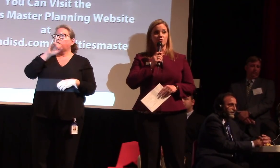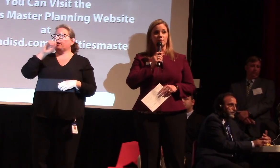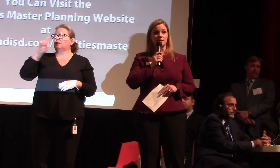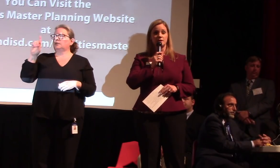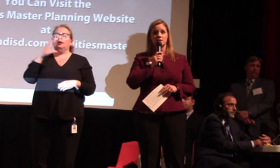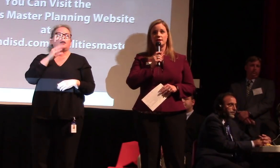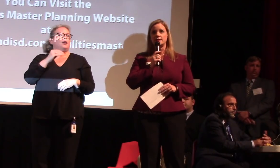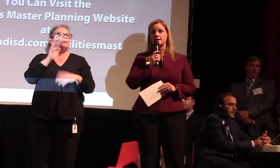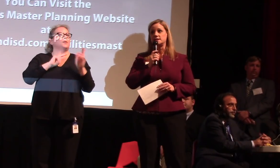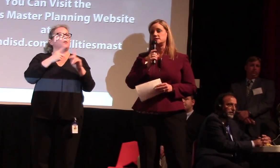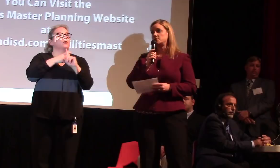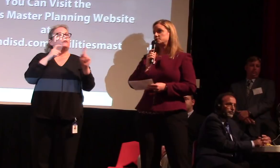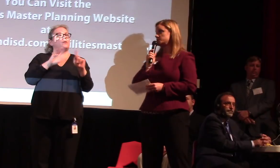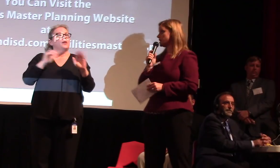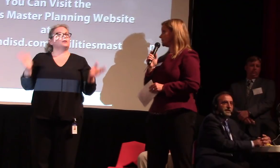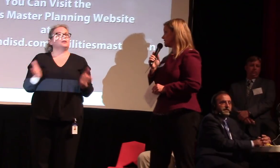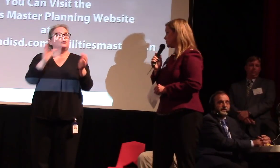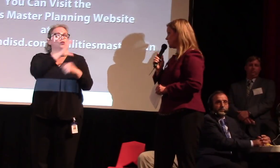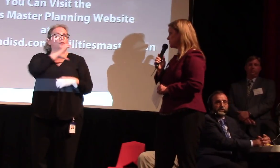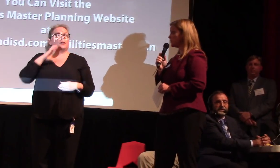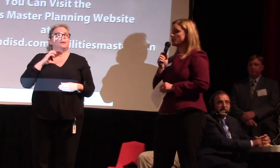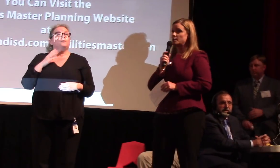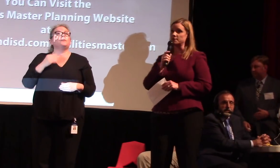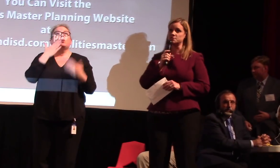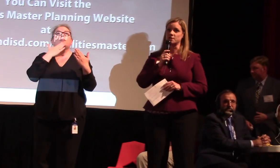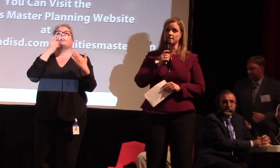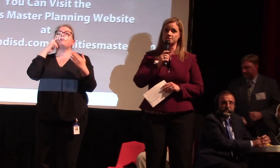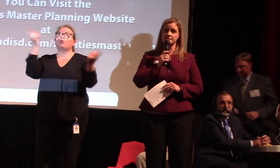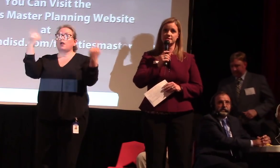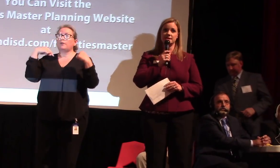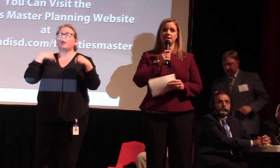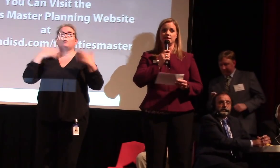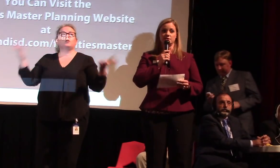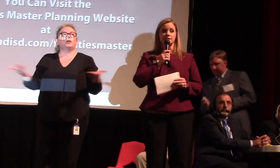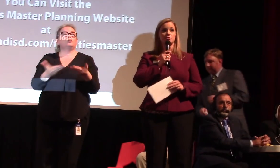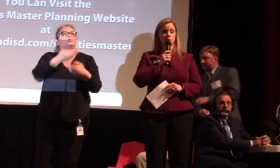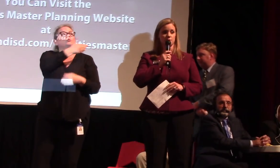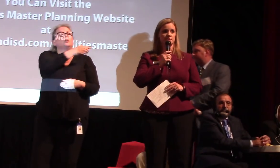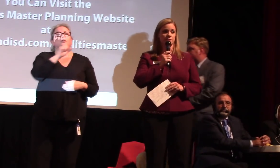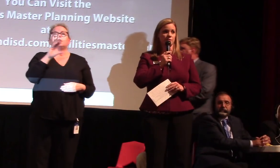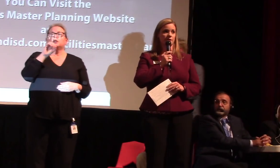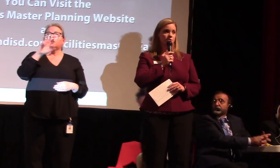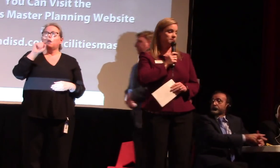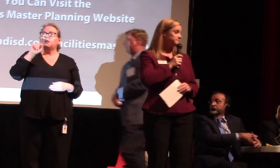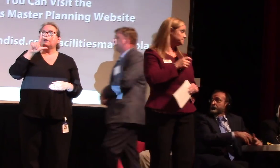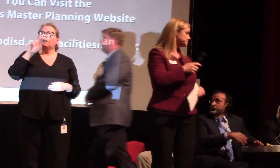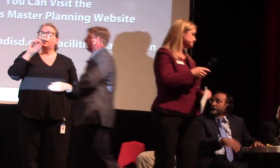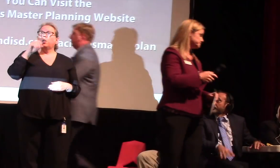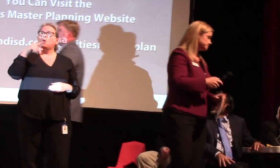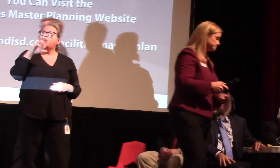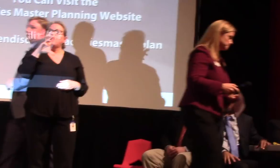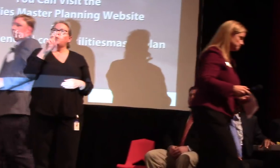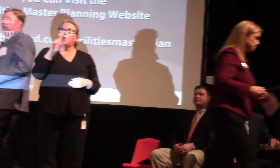So thank you again for being here and I'd like to introduce Scott Leopold with Cooperative Strategies and he'll lead you through this information.